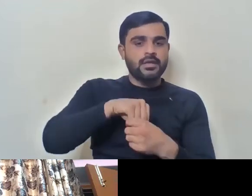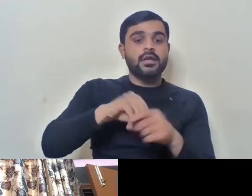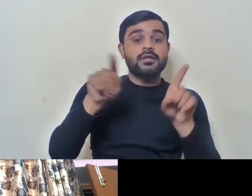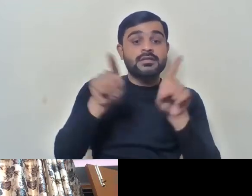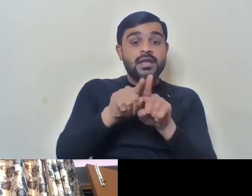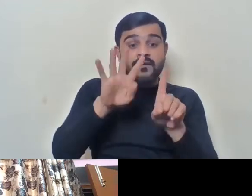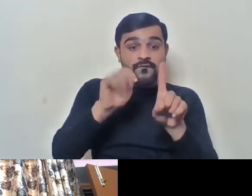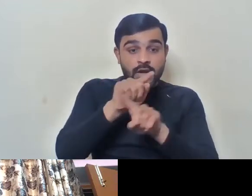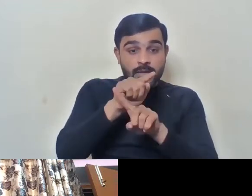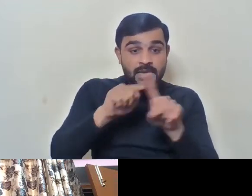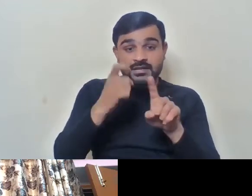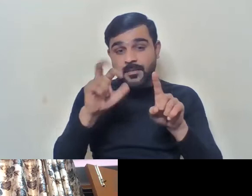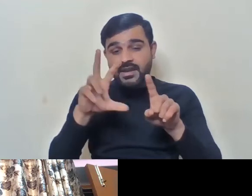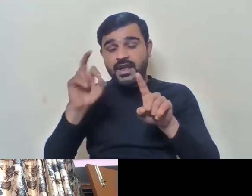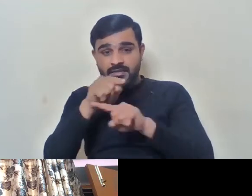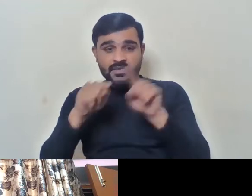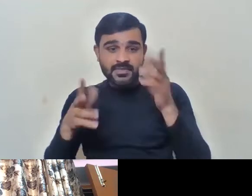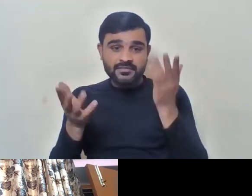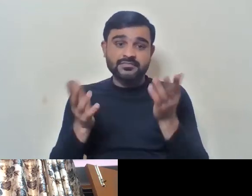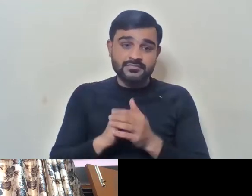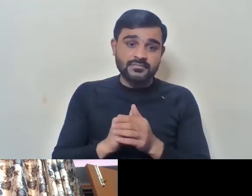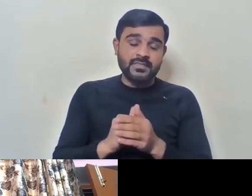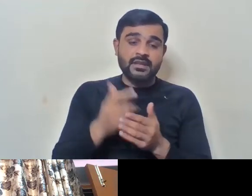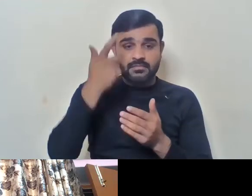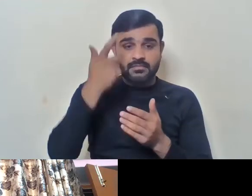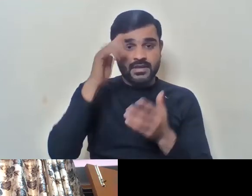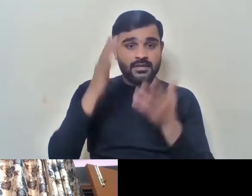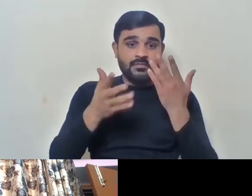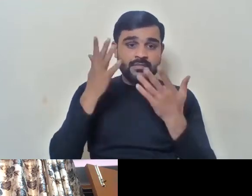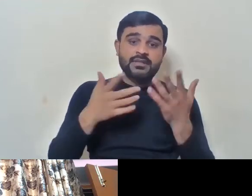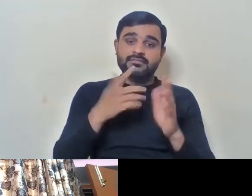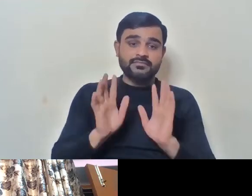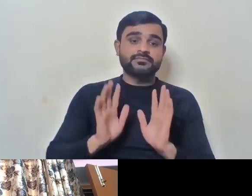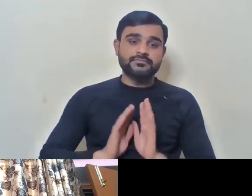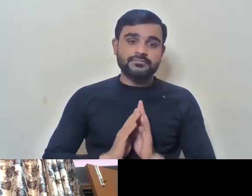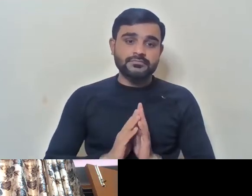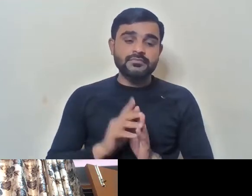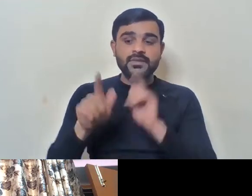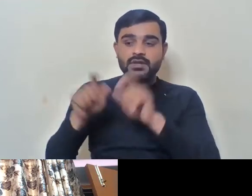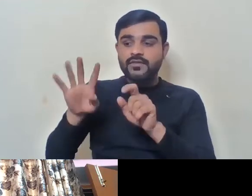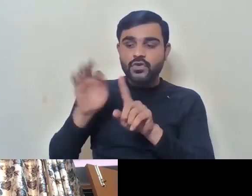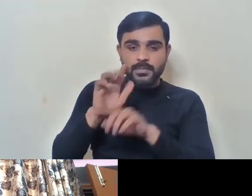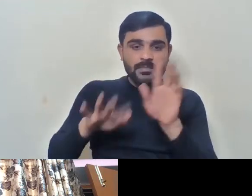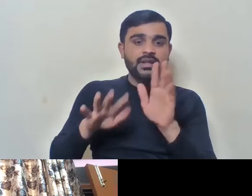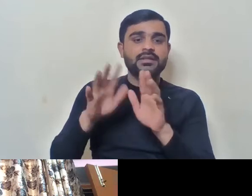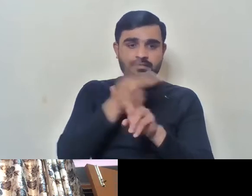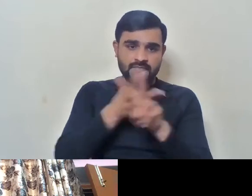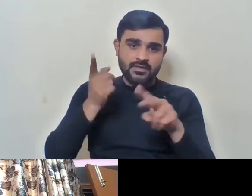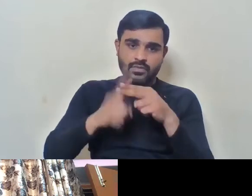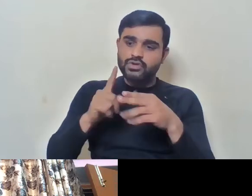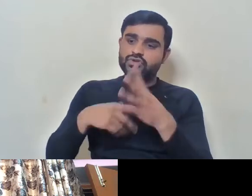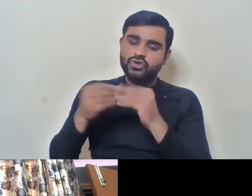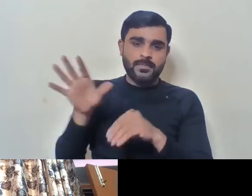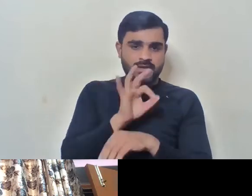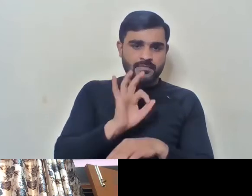and 70-80%, I don't think we can say that if someone has 40%, then that person should not get the job.